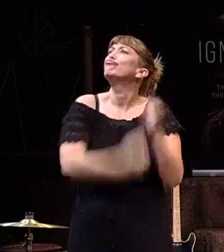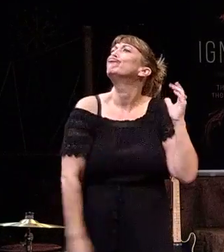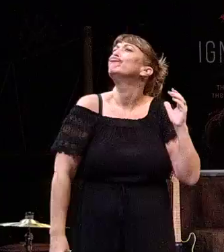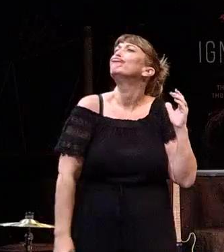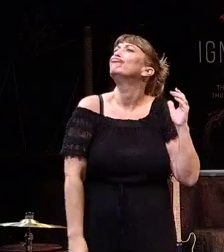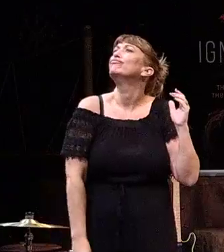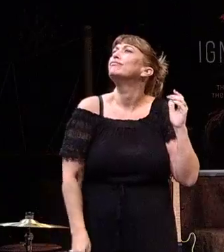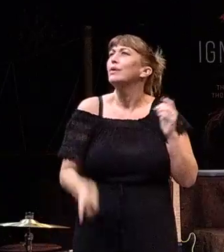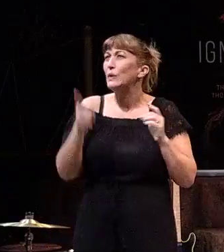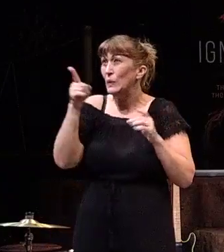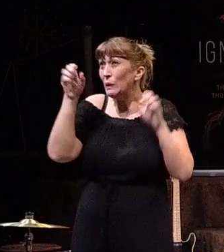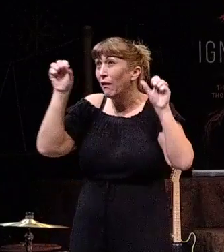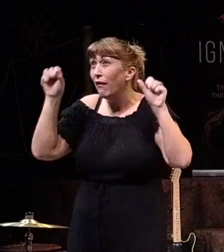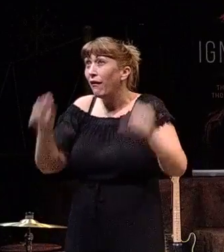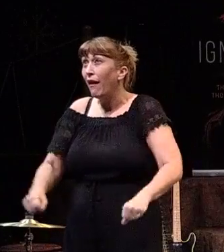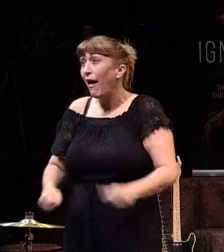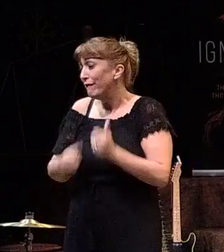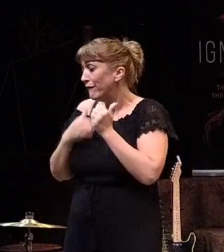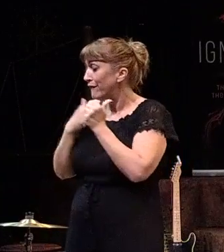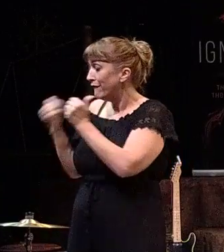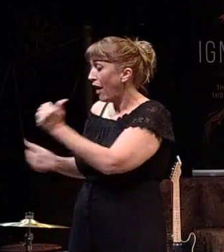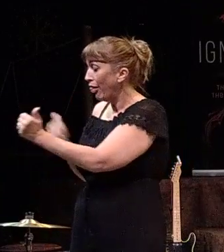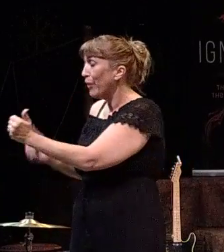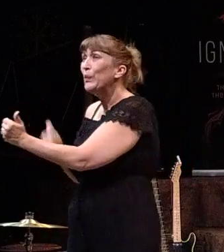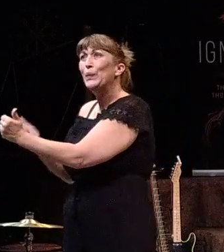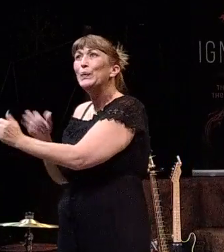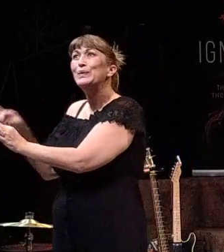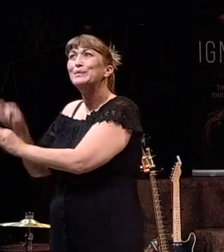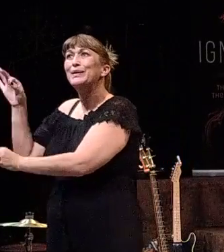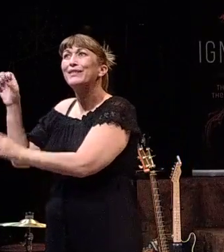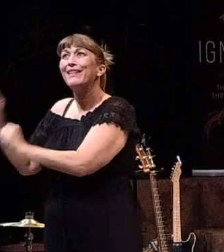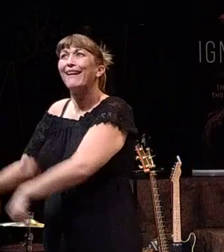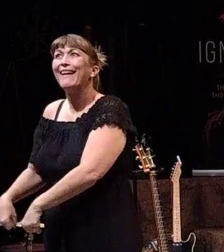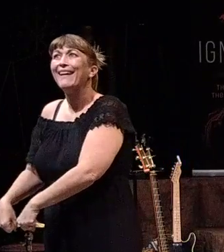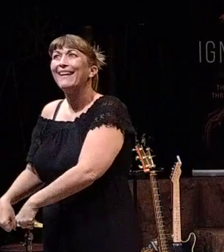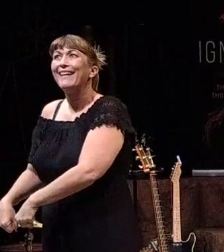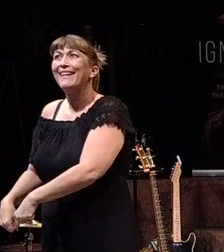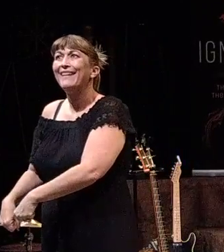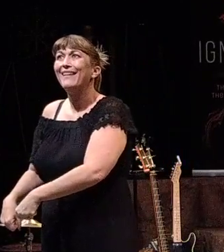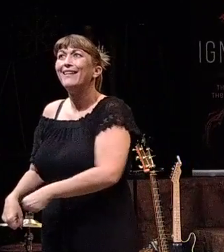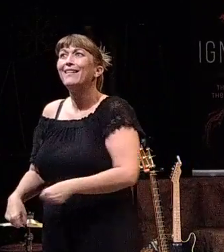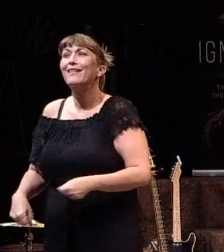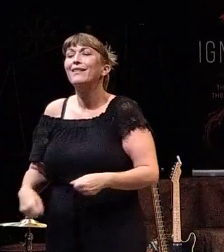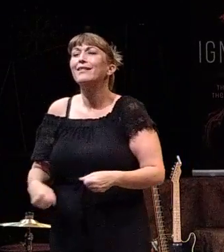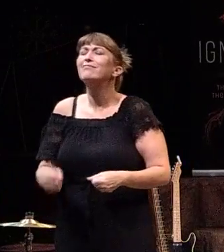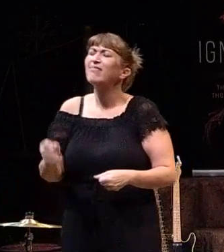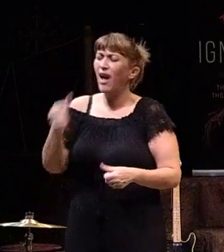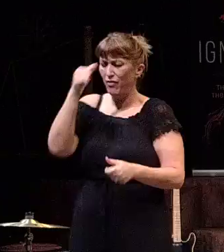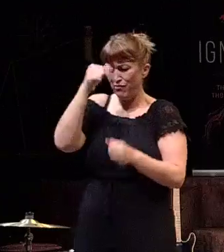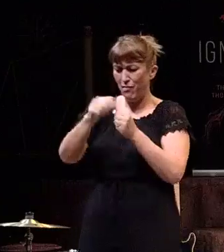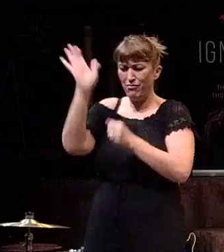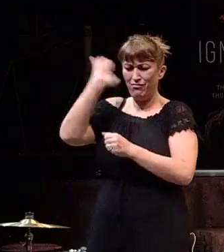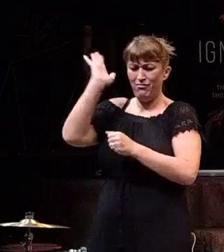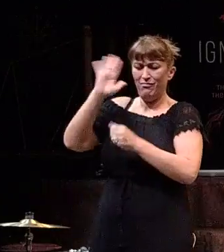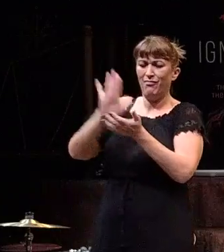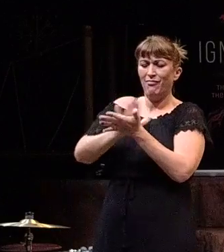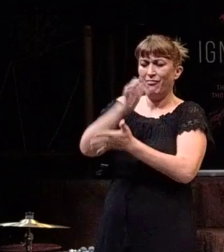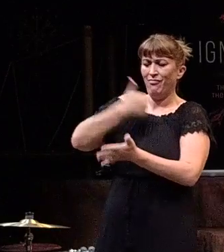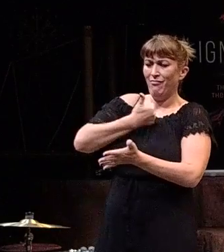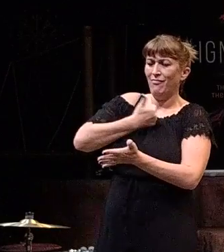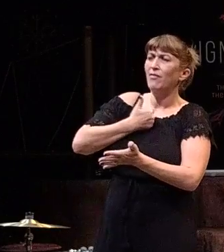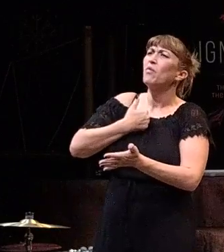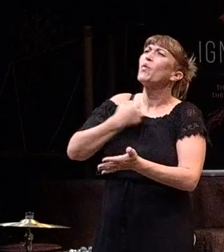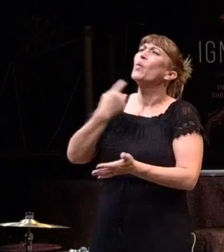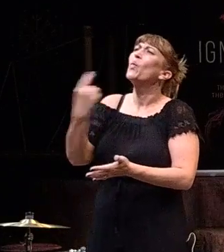You can live by the Spirit. And this was so encouraging for me, because I remember a time when I was in college, and one of my best friends,